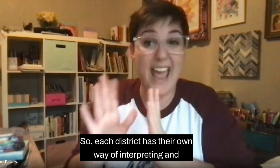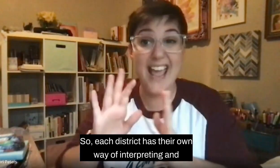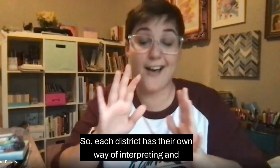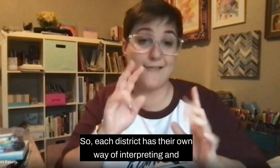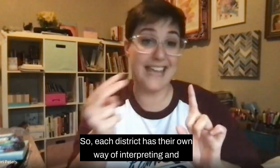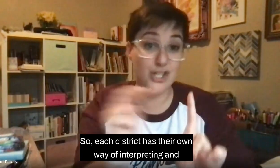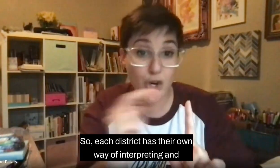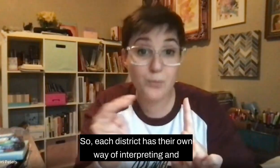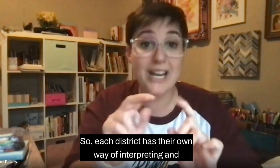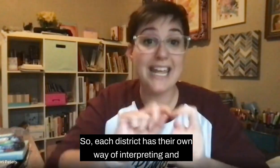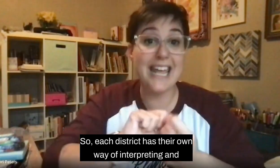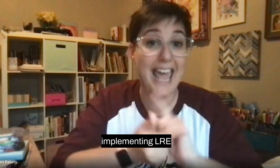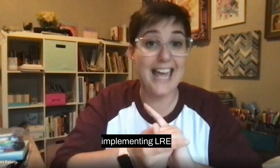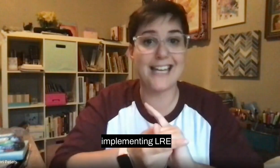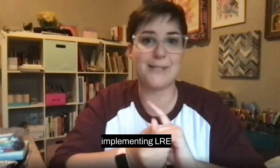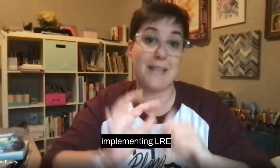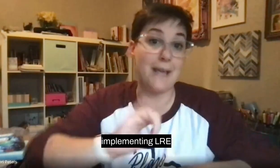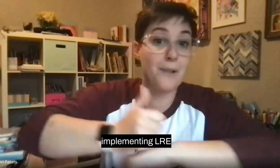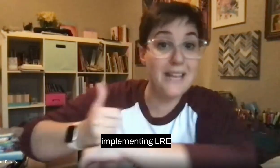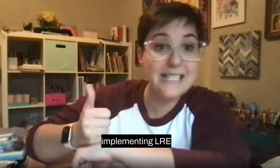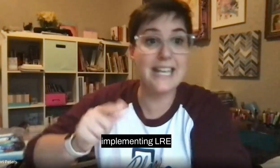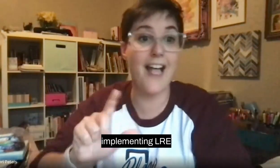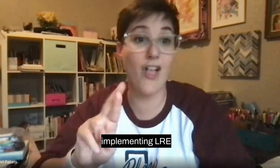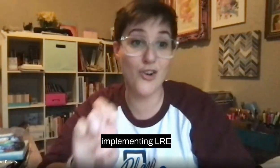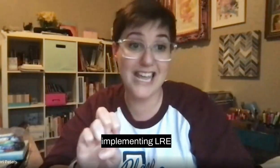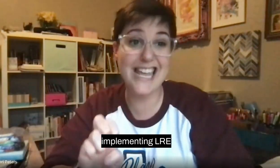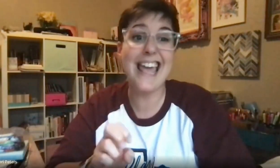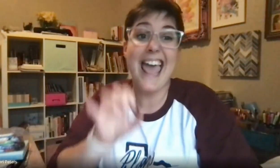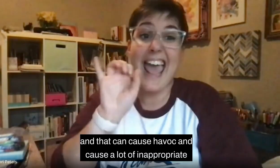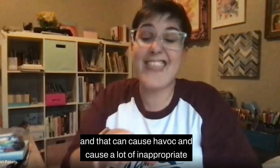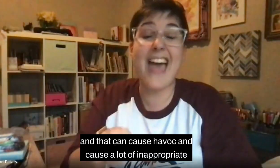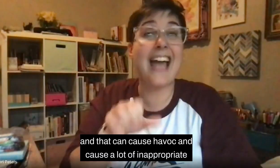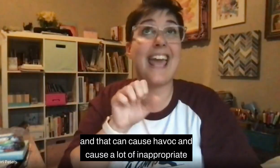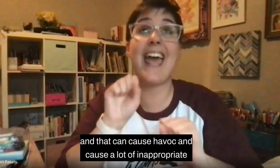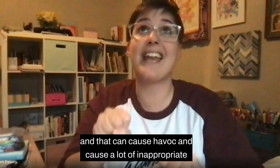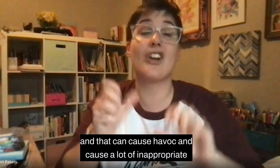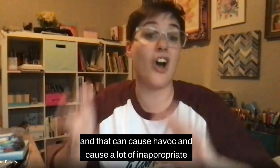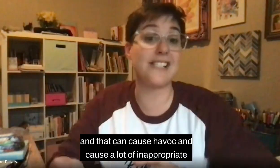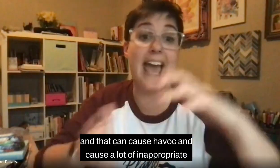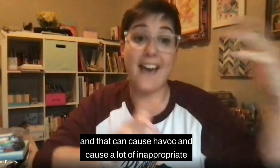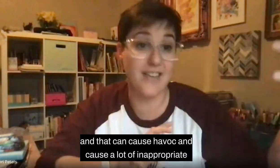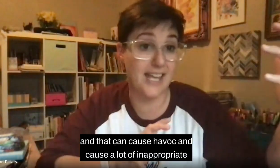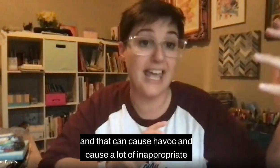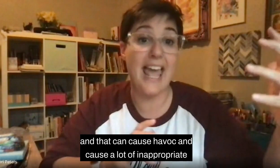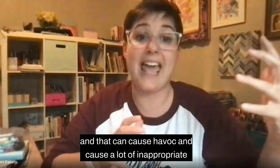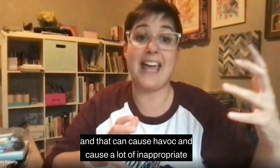of interpreting and implementing LRE, and that can cause havoc and